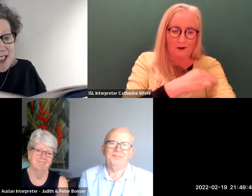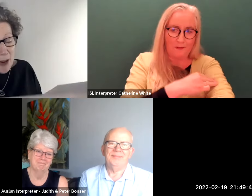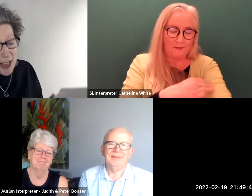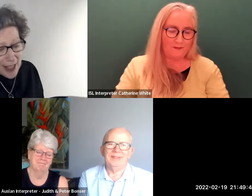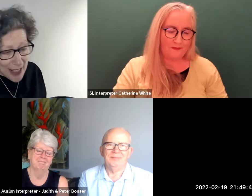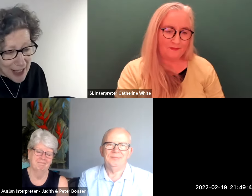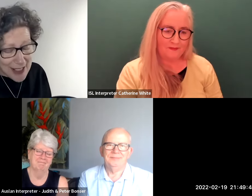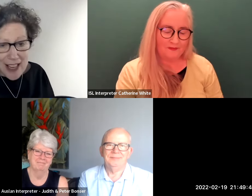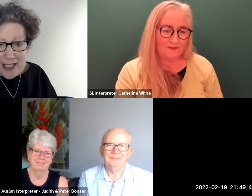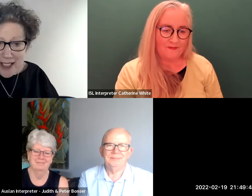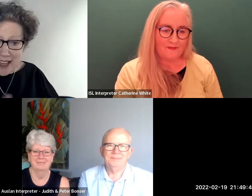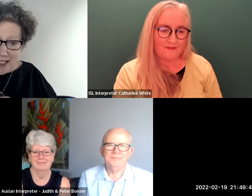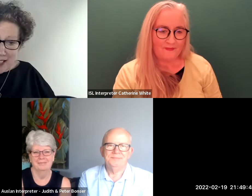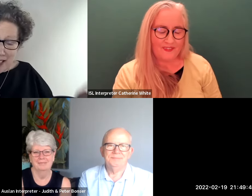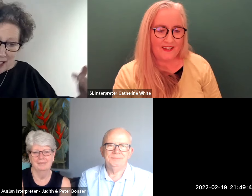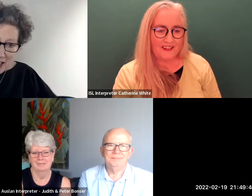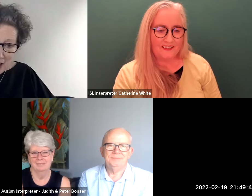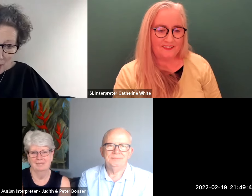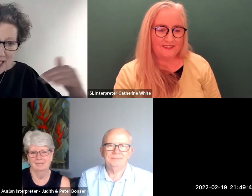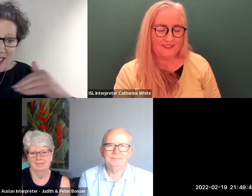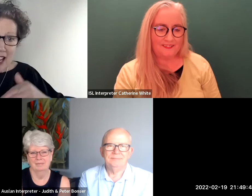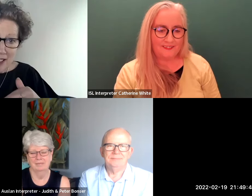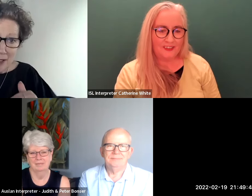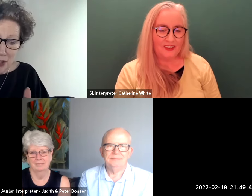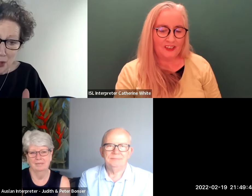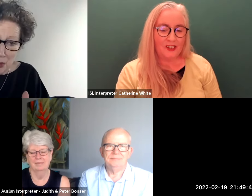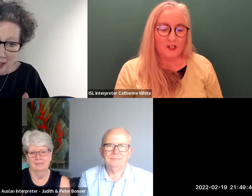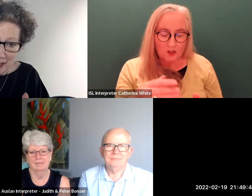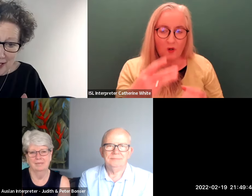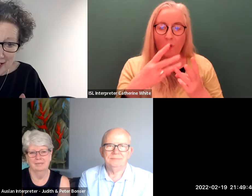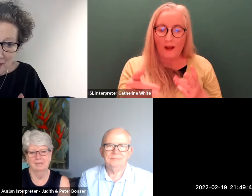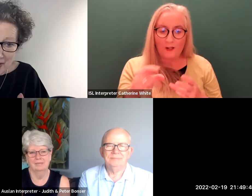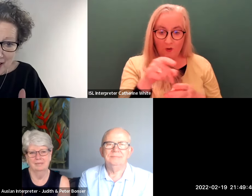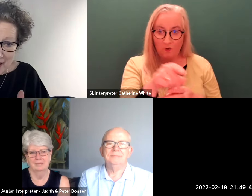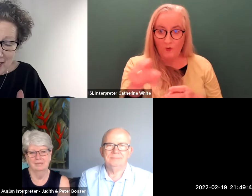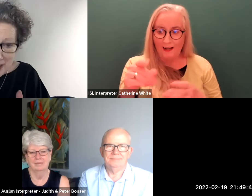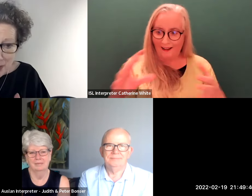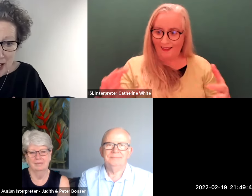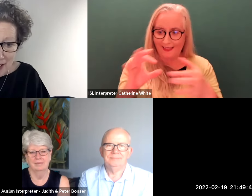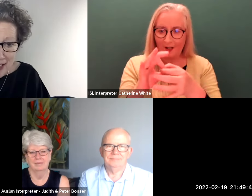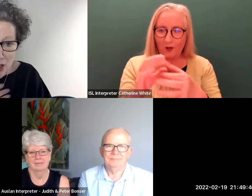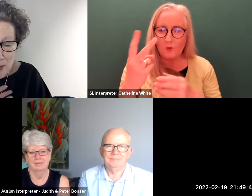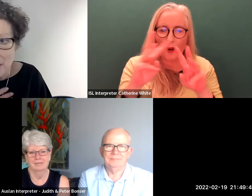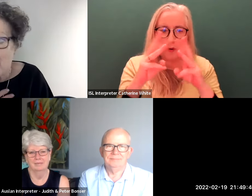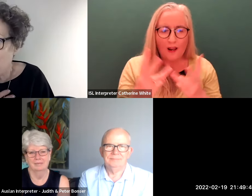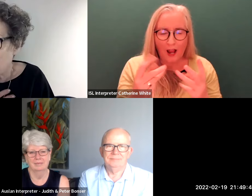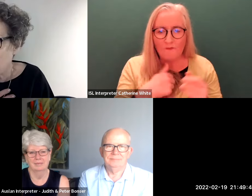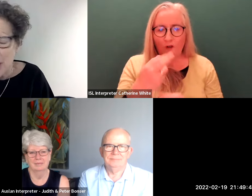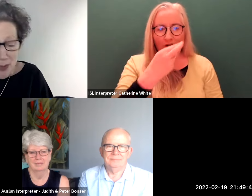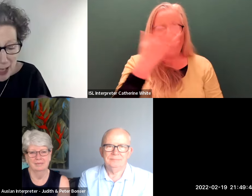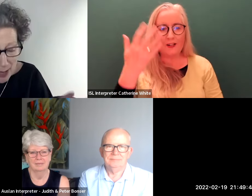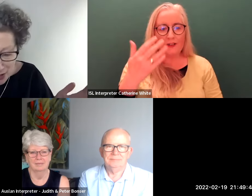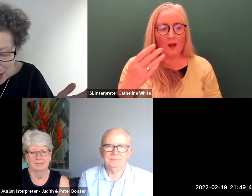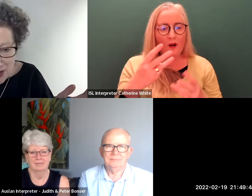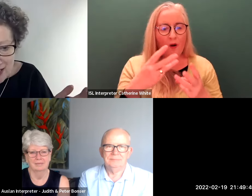so i think it's it's it's coming together of the two worlds and that's what i realized you might my first